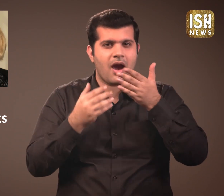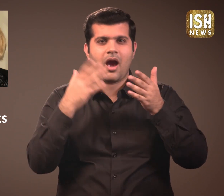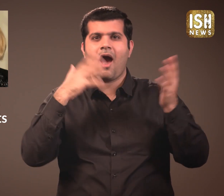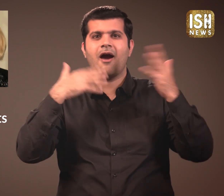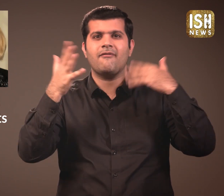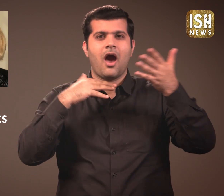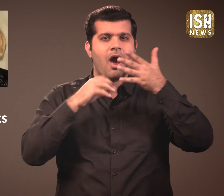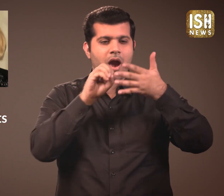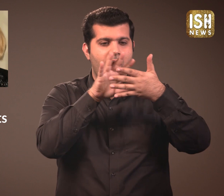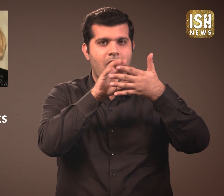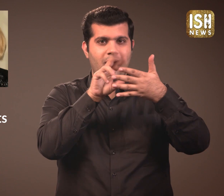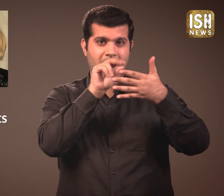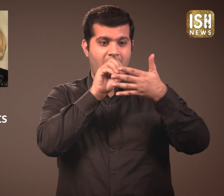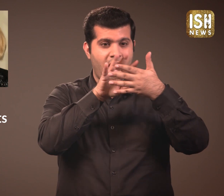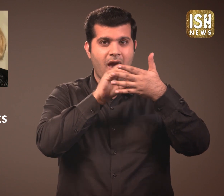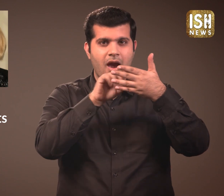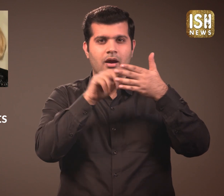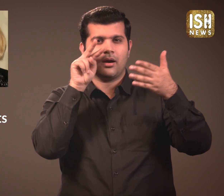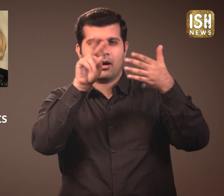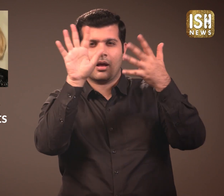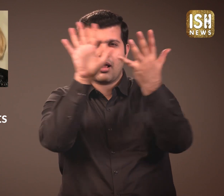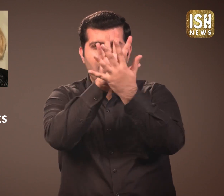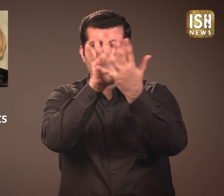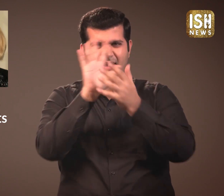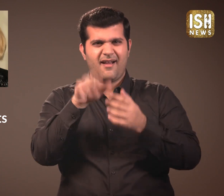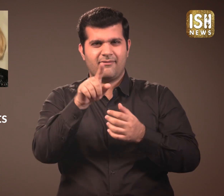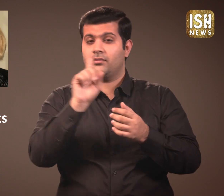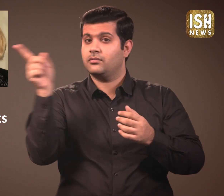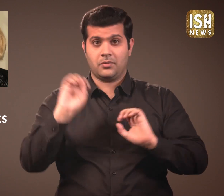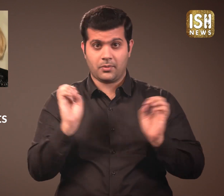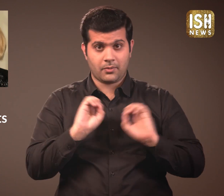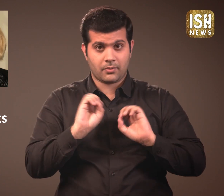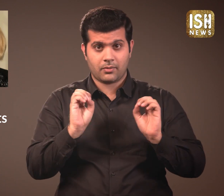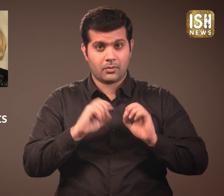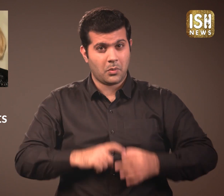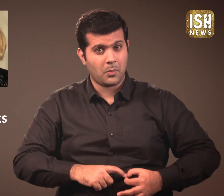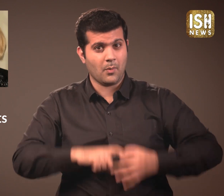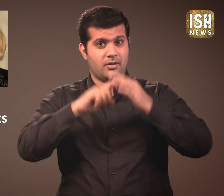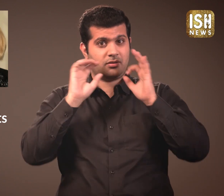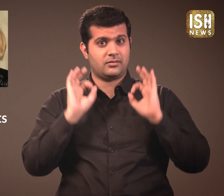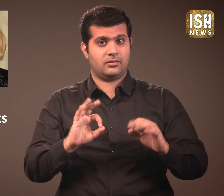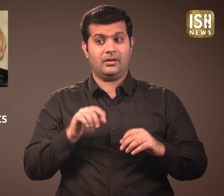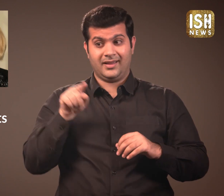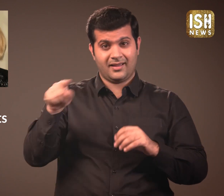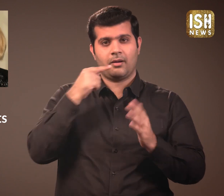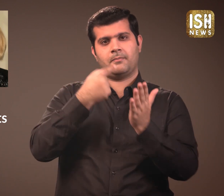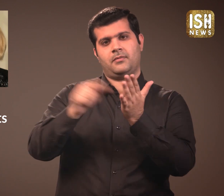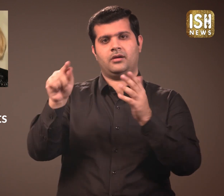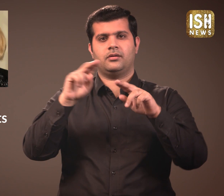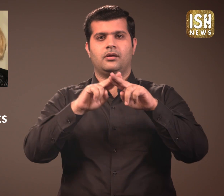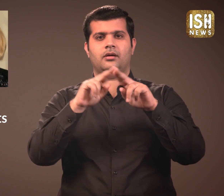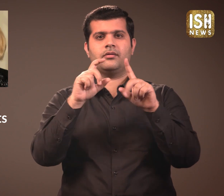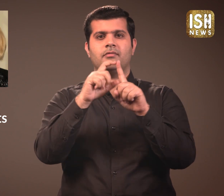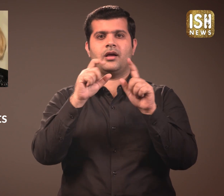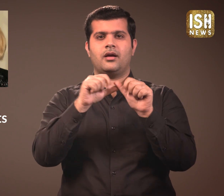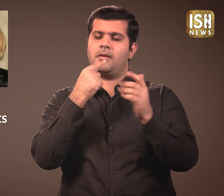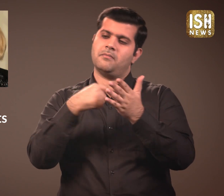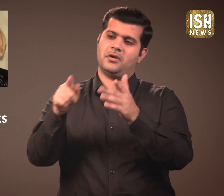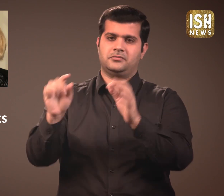the mask may fog and it will be difficult to see the mouth. But these do not. They are of high quality. It is FDA approved.